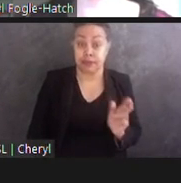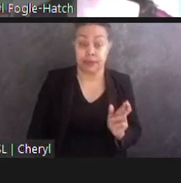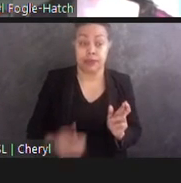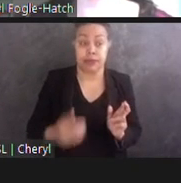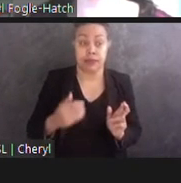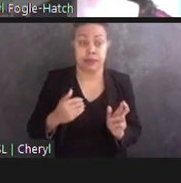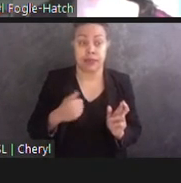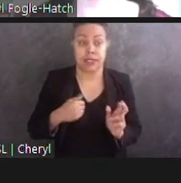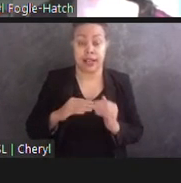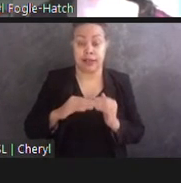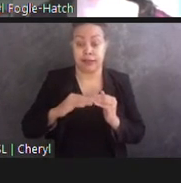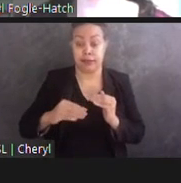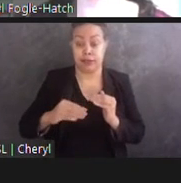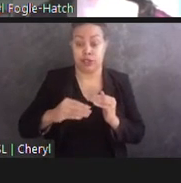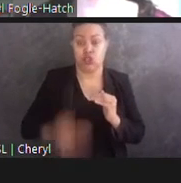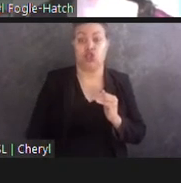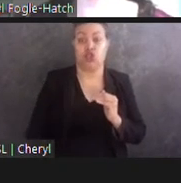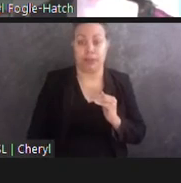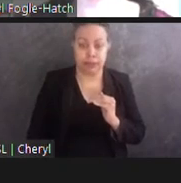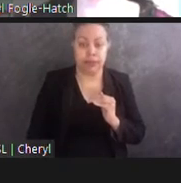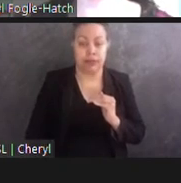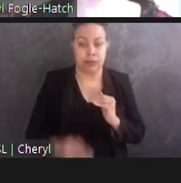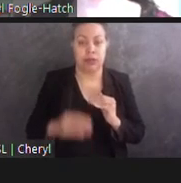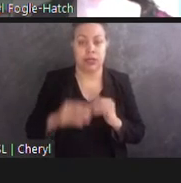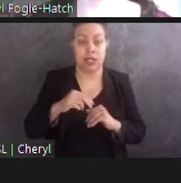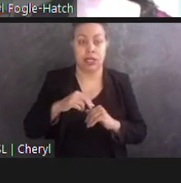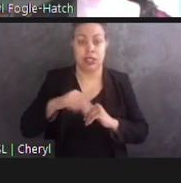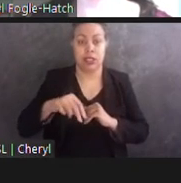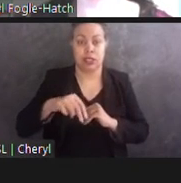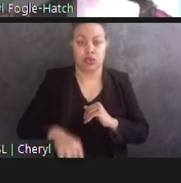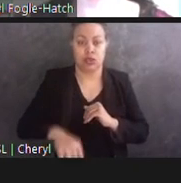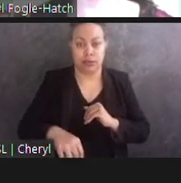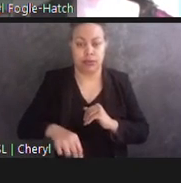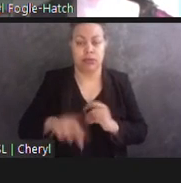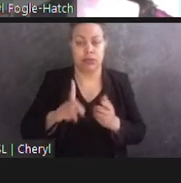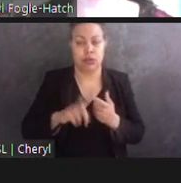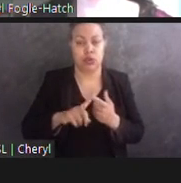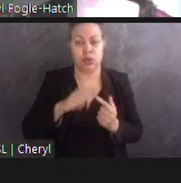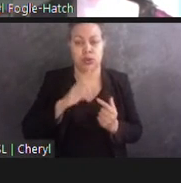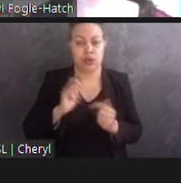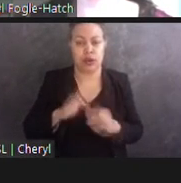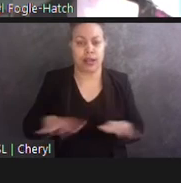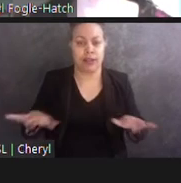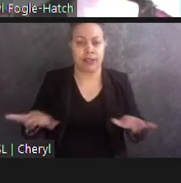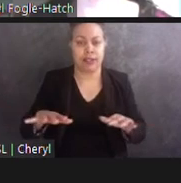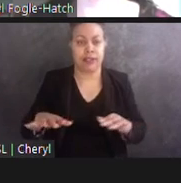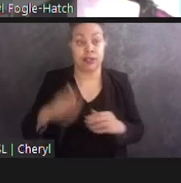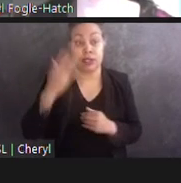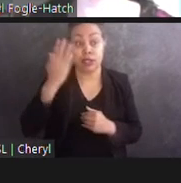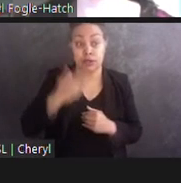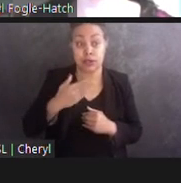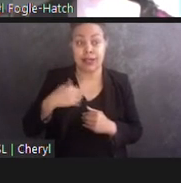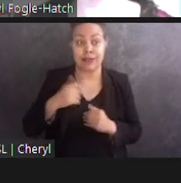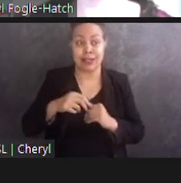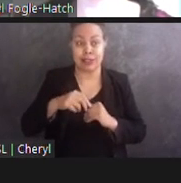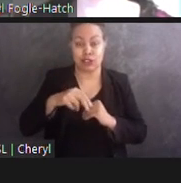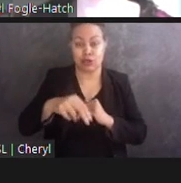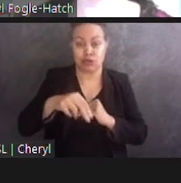-off a few feet into the dry fountain. Directly in front of her is another drop-off with no barricade or